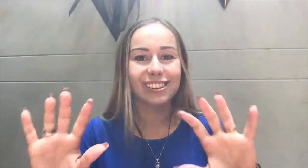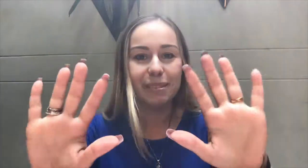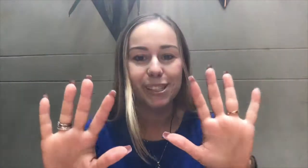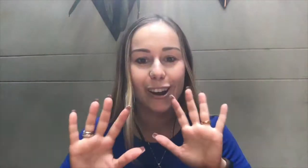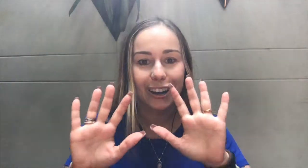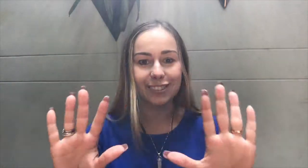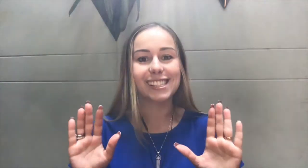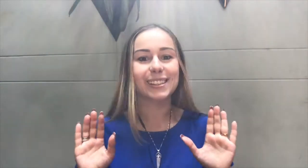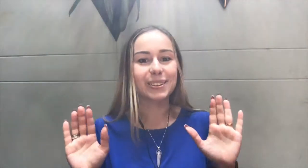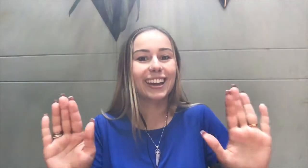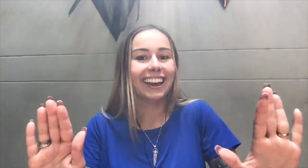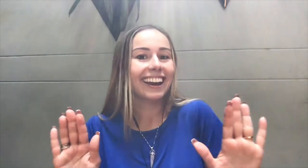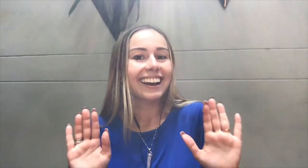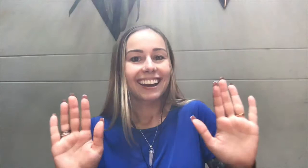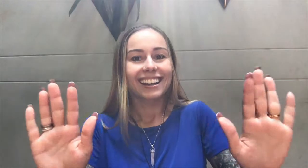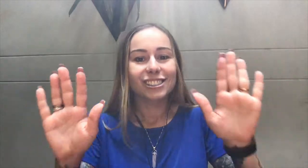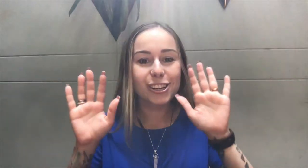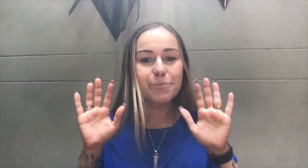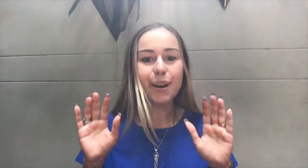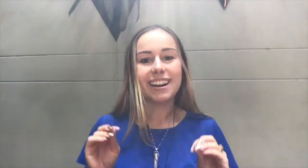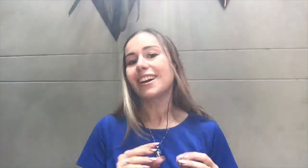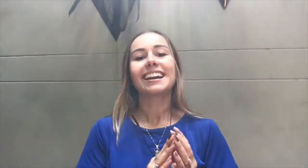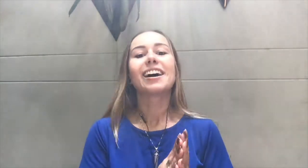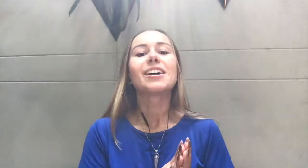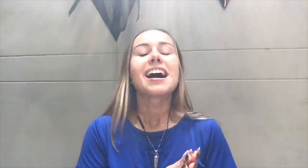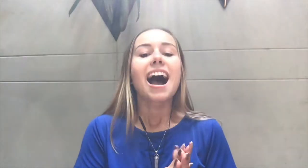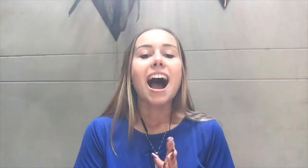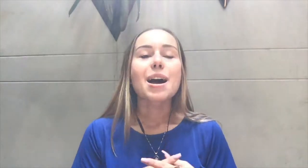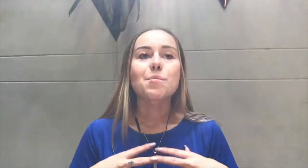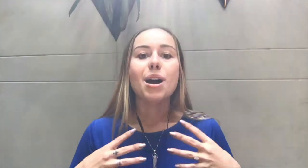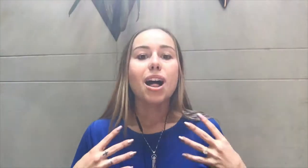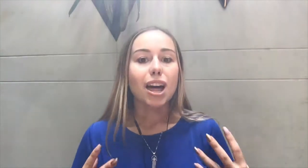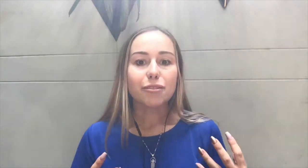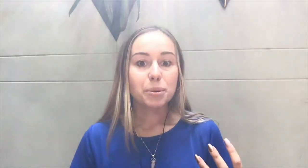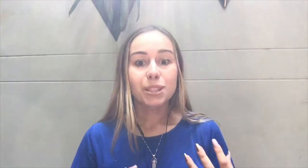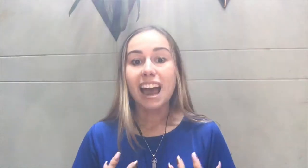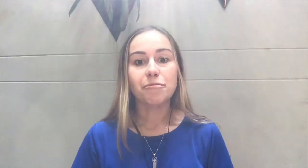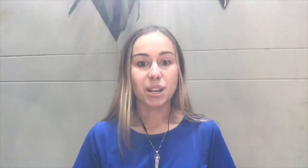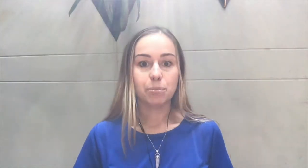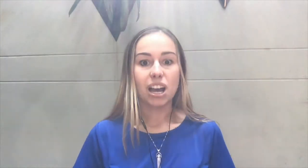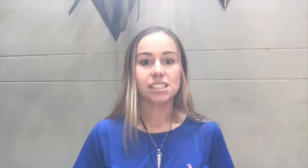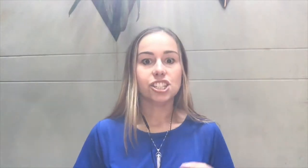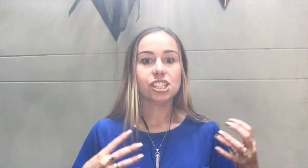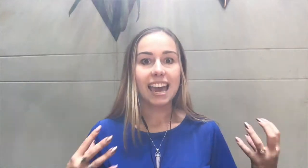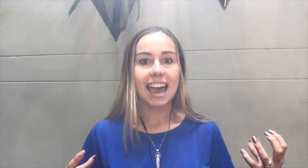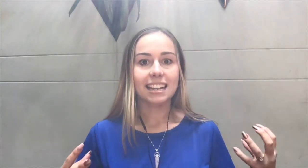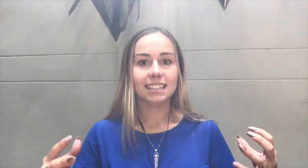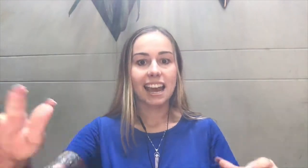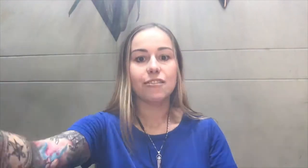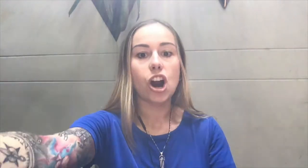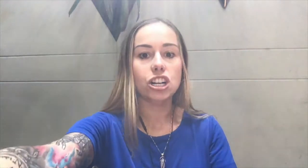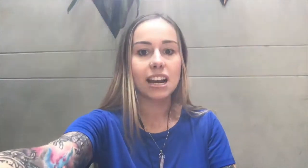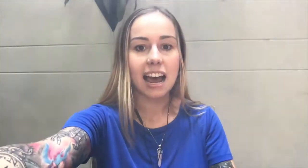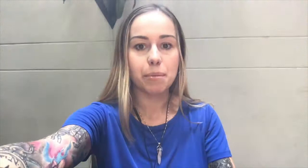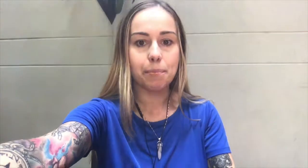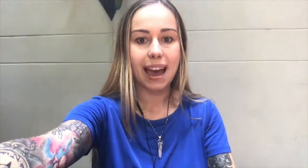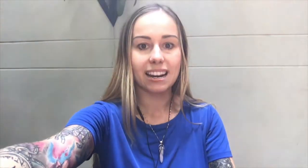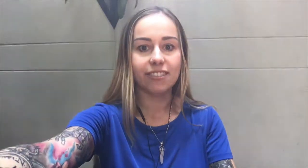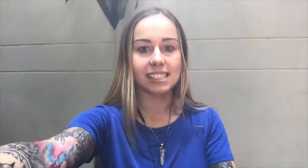I'm sorry if it's a little like too bright right now. A lot of people, they have money blocks. They just can't, they have a hard time manifesting